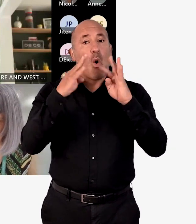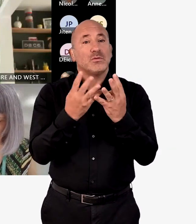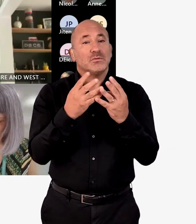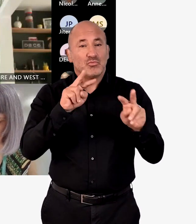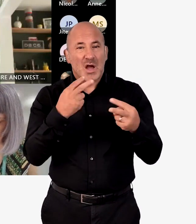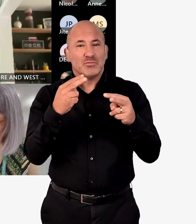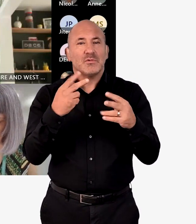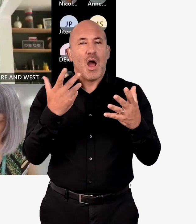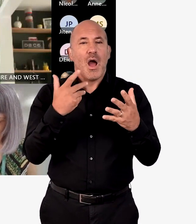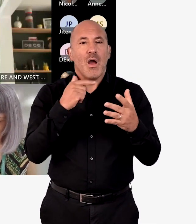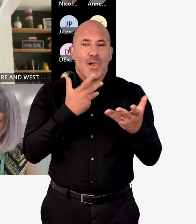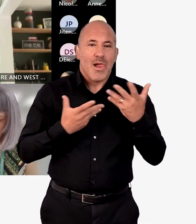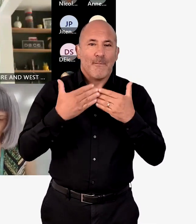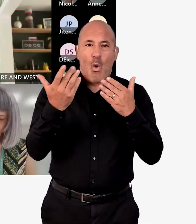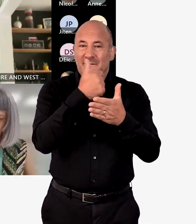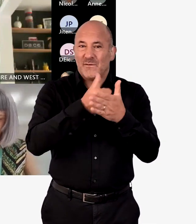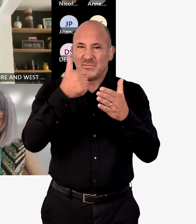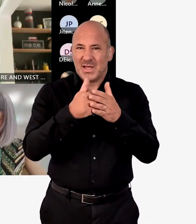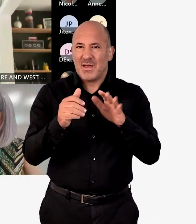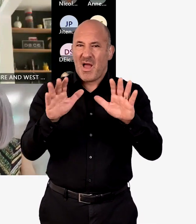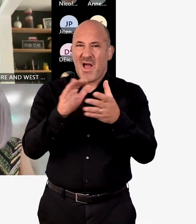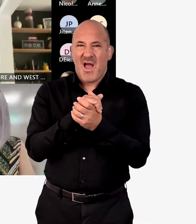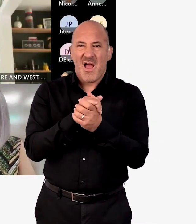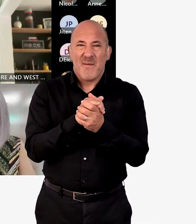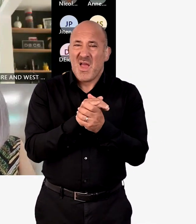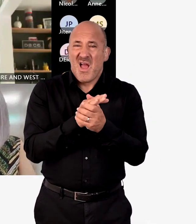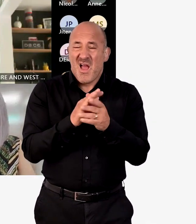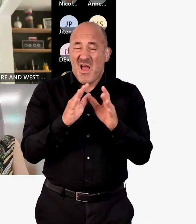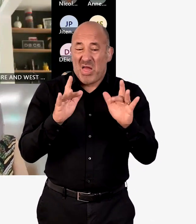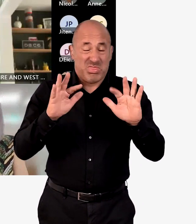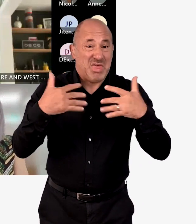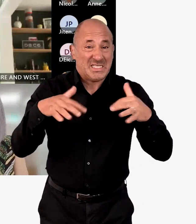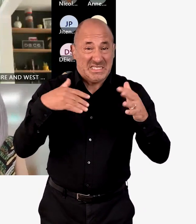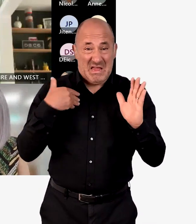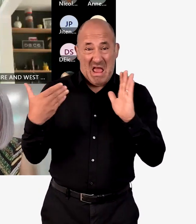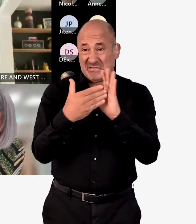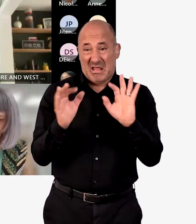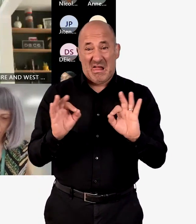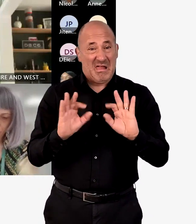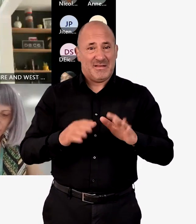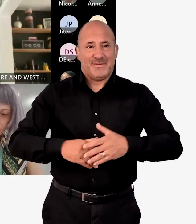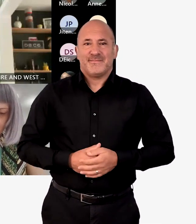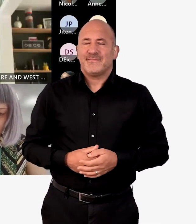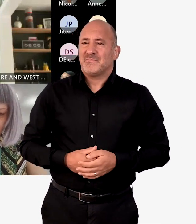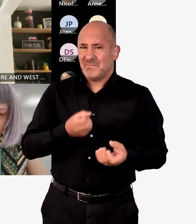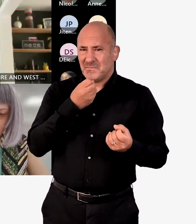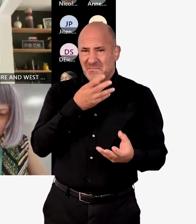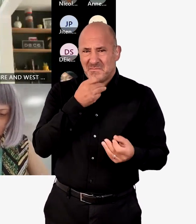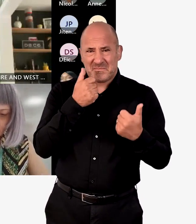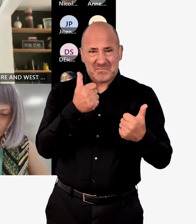So so so we will we will be talking about it more frequently, Mike. But but yeah, no, nothing more to add other than that. Fantastic. Thank you very, very